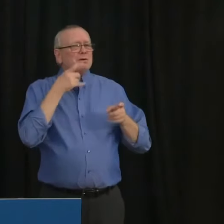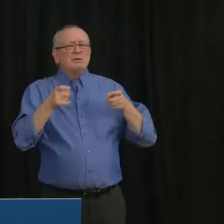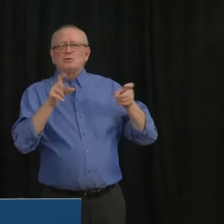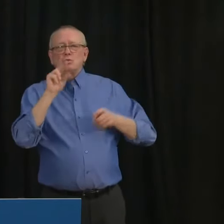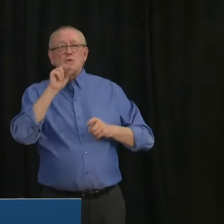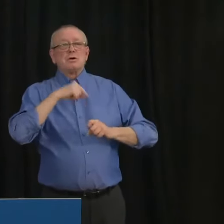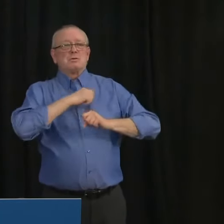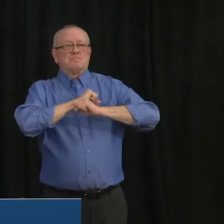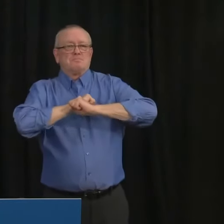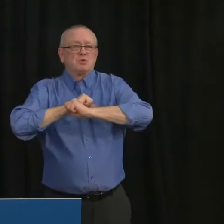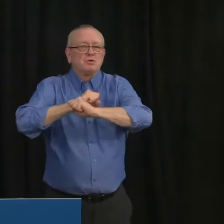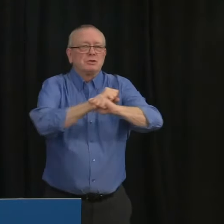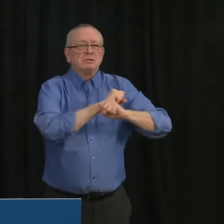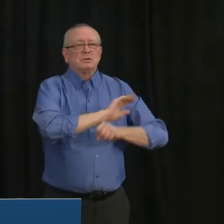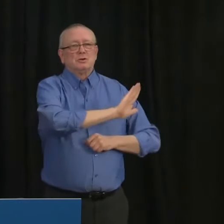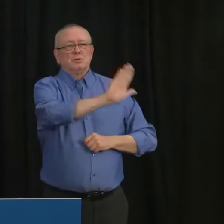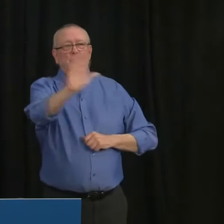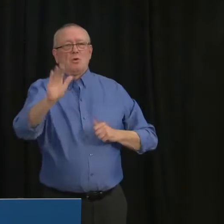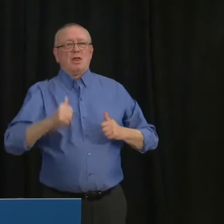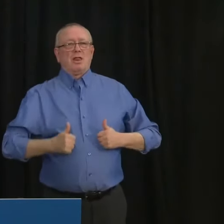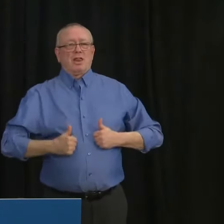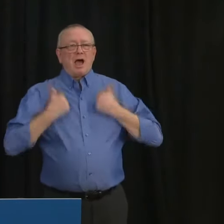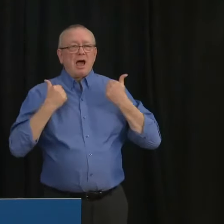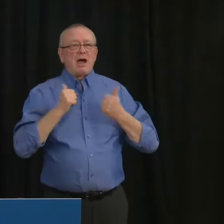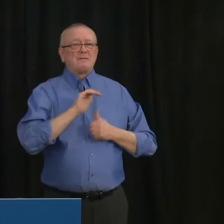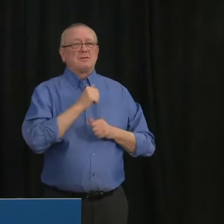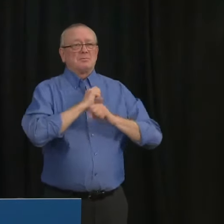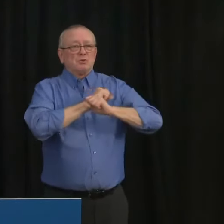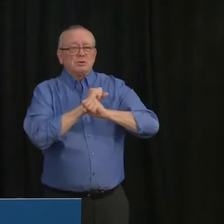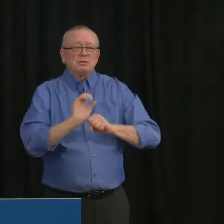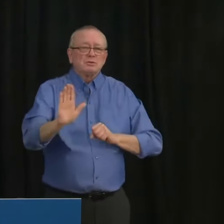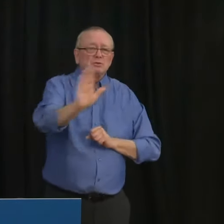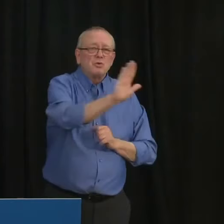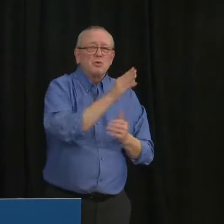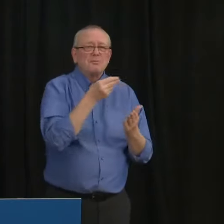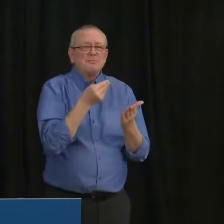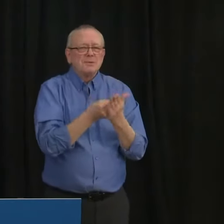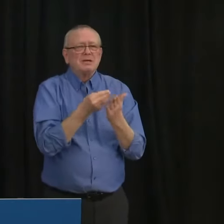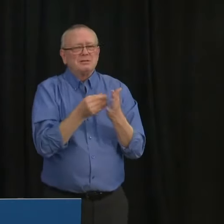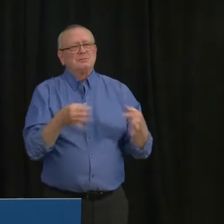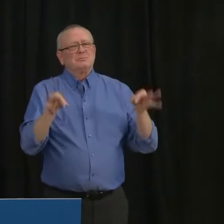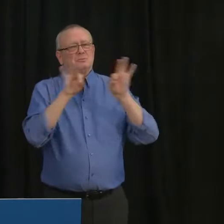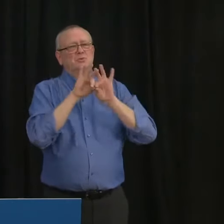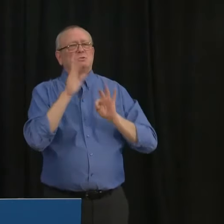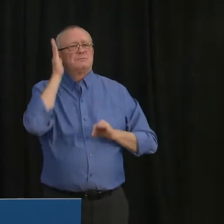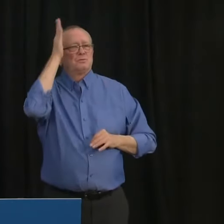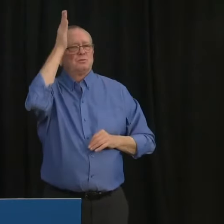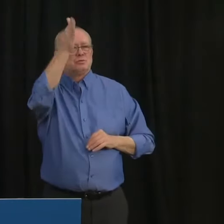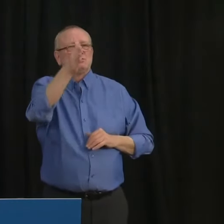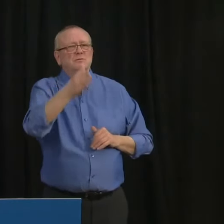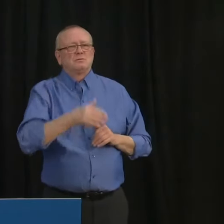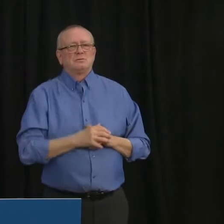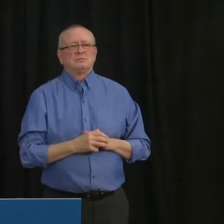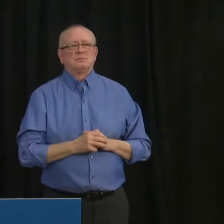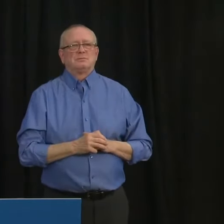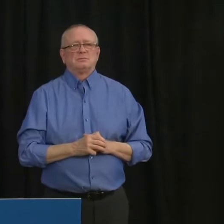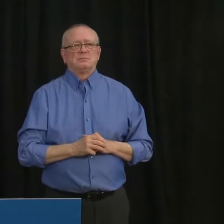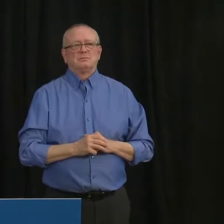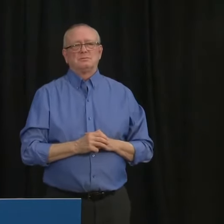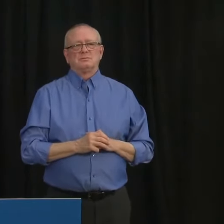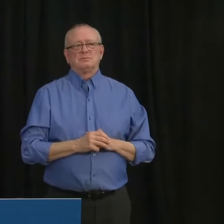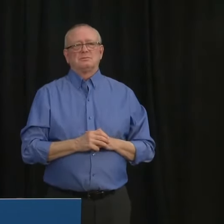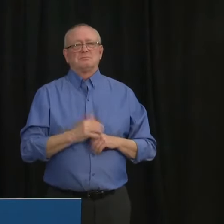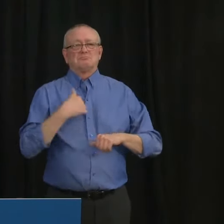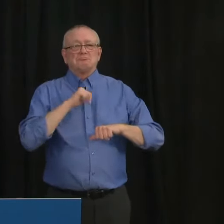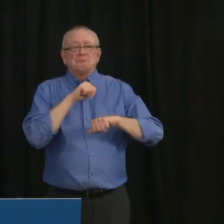livelihoods that they depend on. This is the way forward for Alberta and that is the path that we are taking today. We're taking these measures